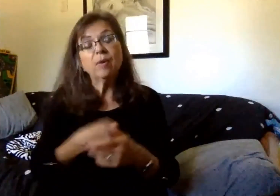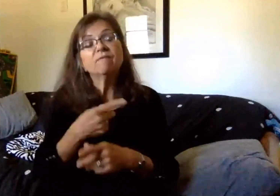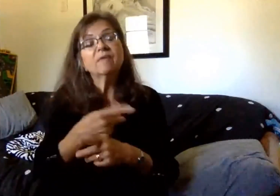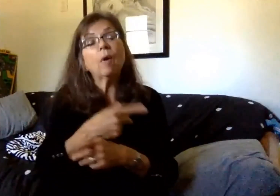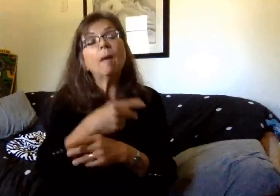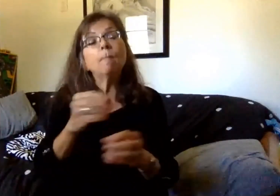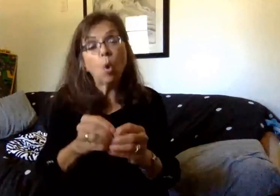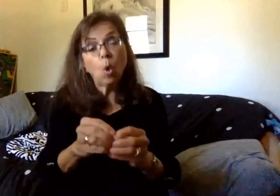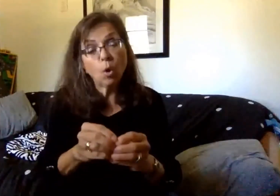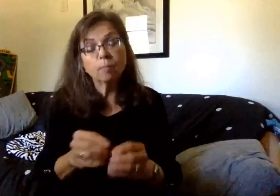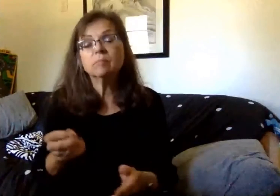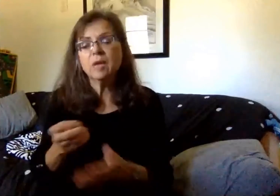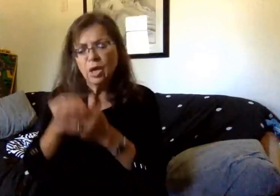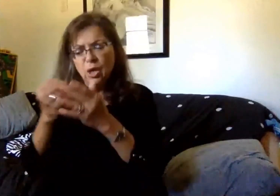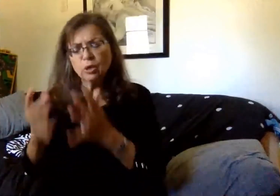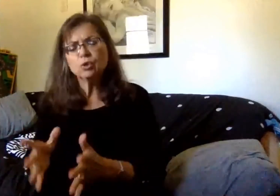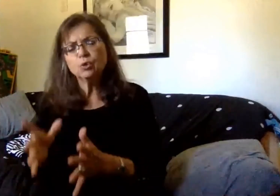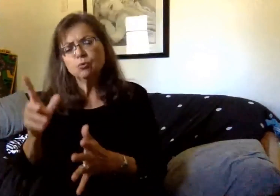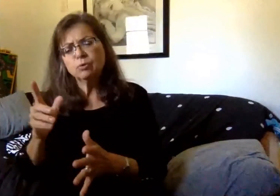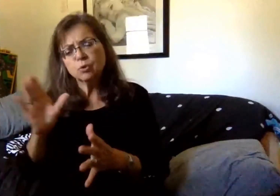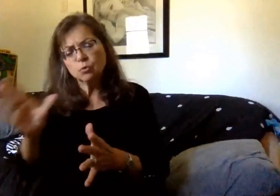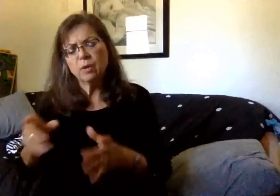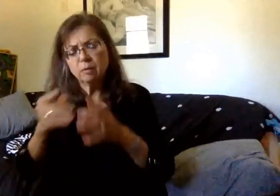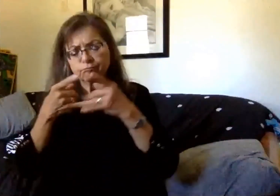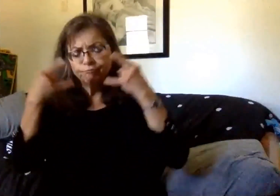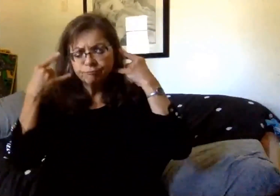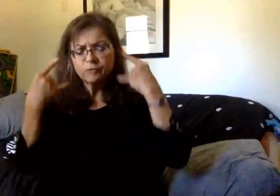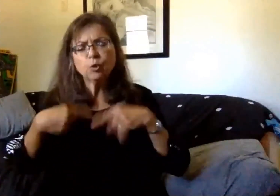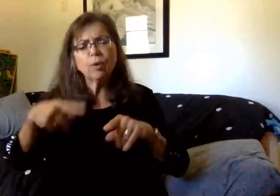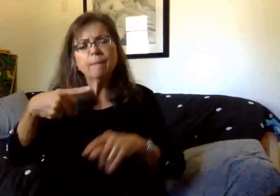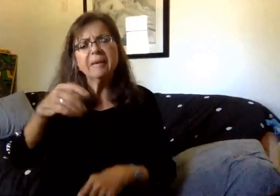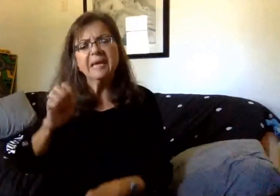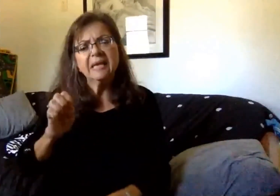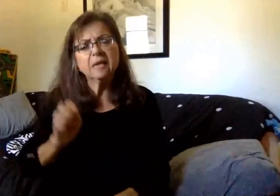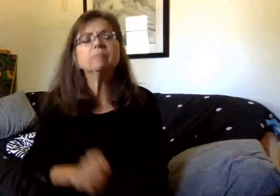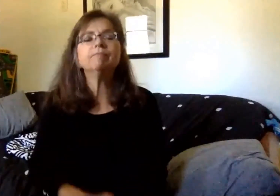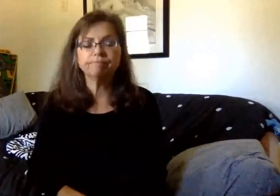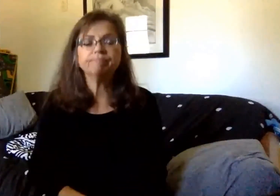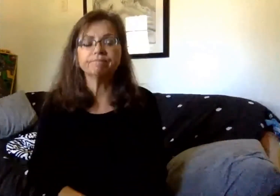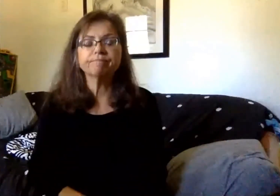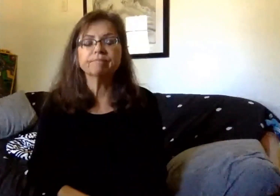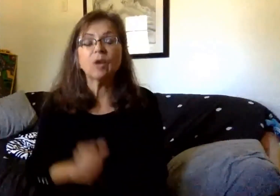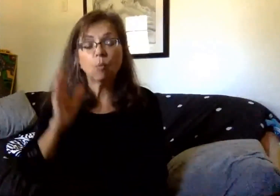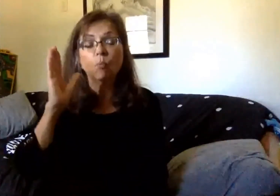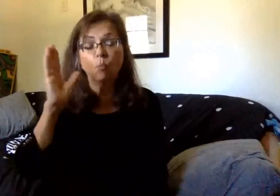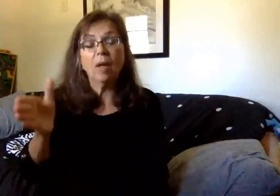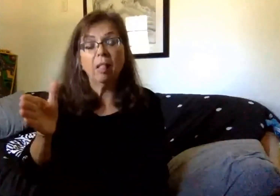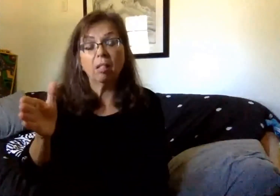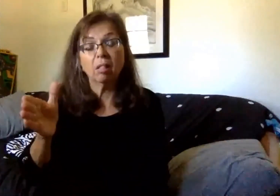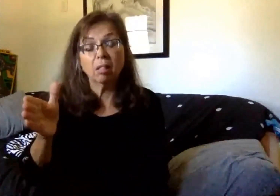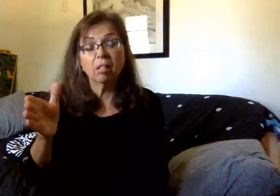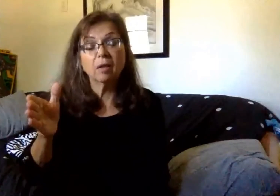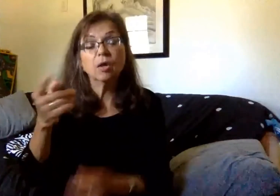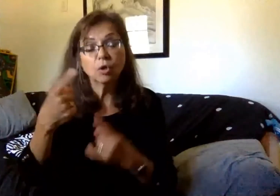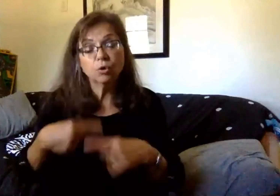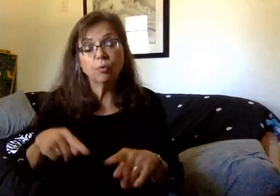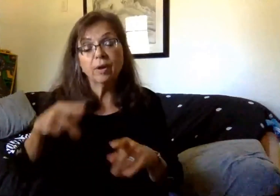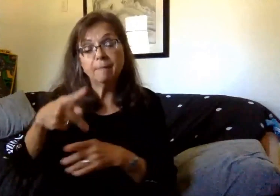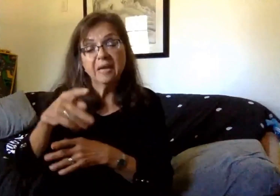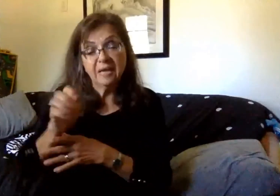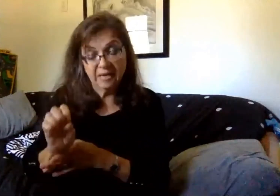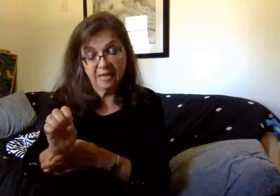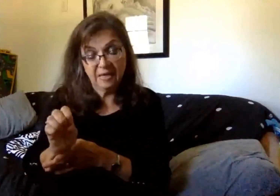Will students wear masks in physical education? Yes, students will be required to wear masks during physical education